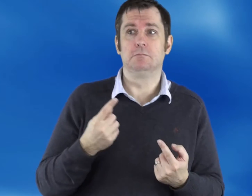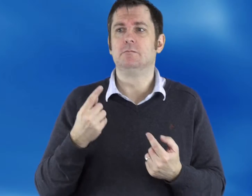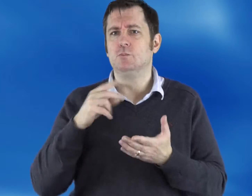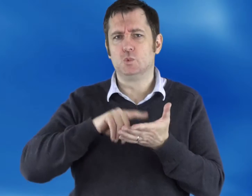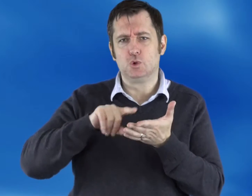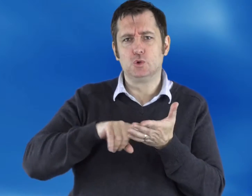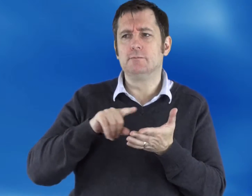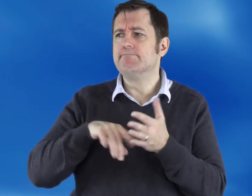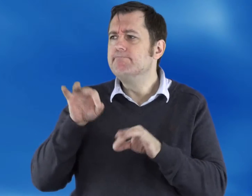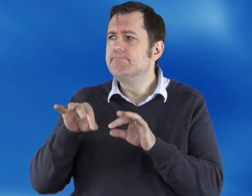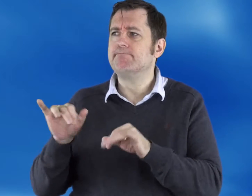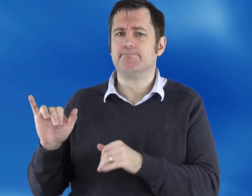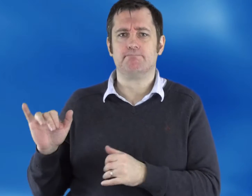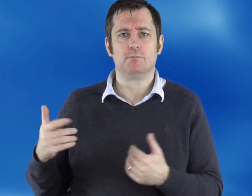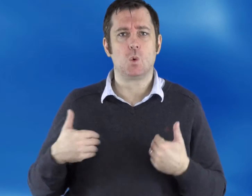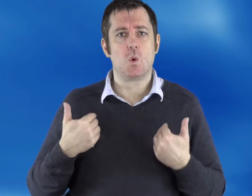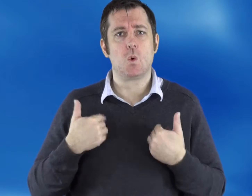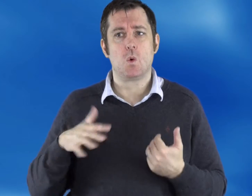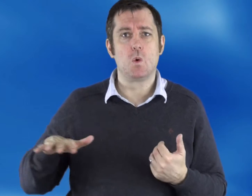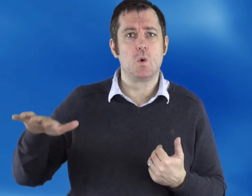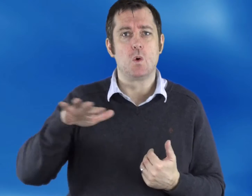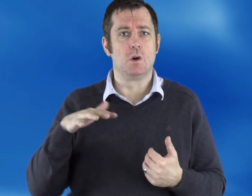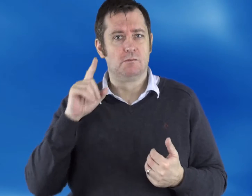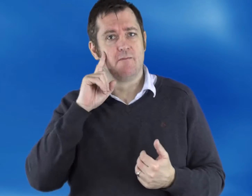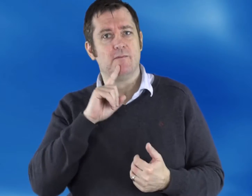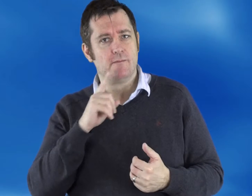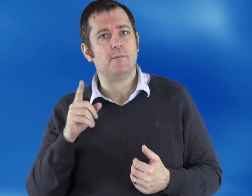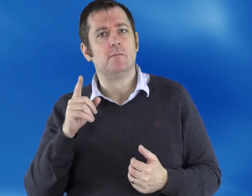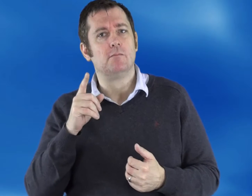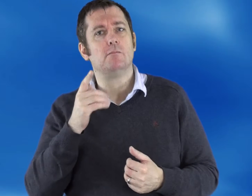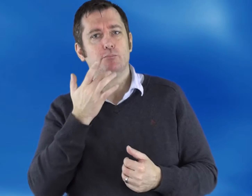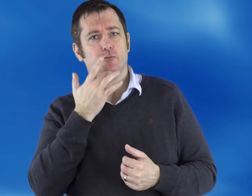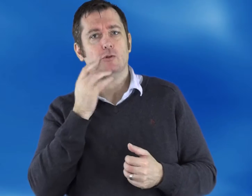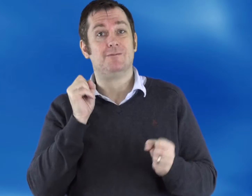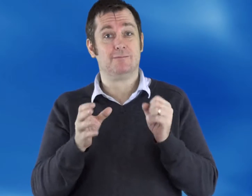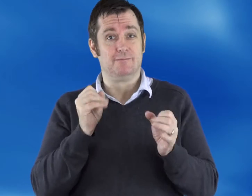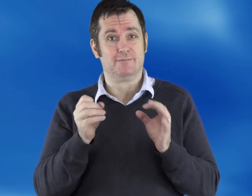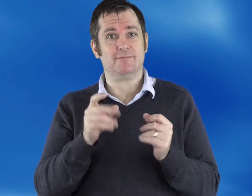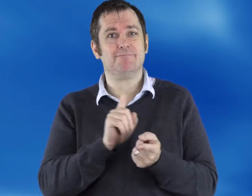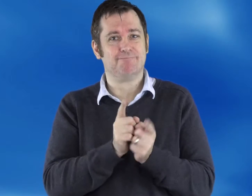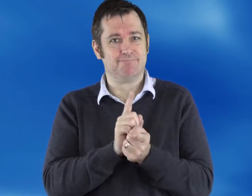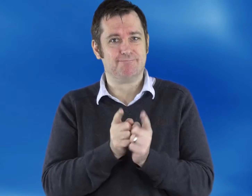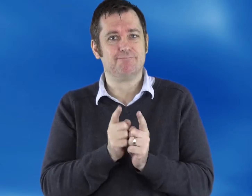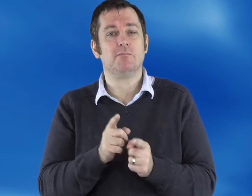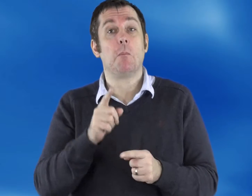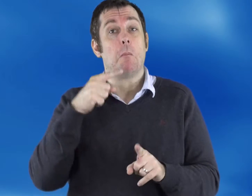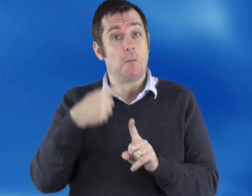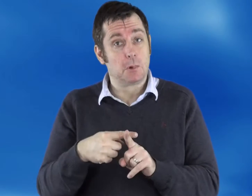In recent studies, researchers have found that in younger deaf generations, most prefer receiving information through a combination of